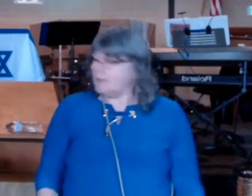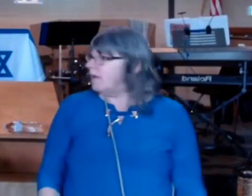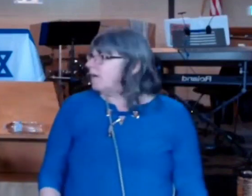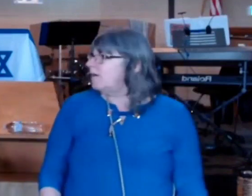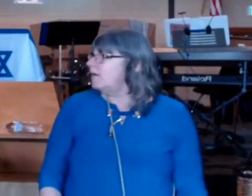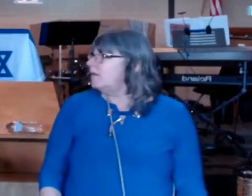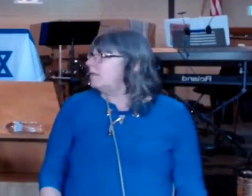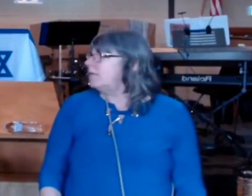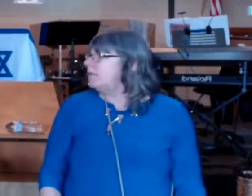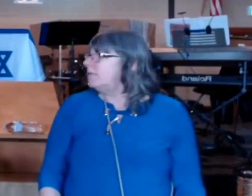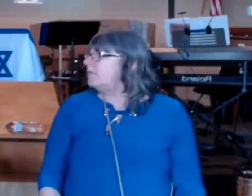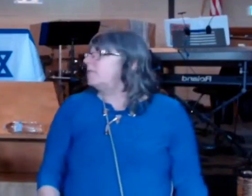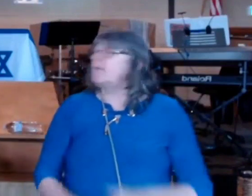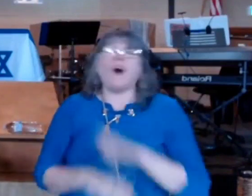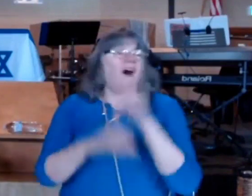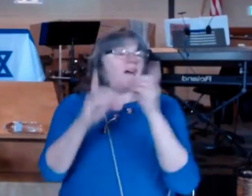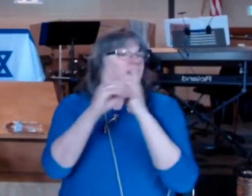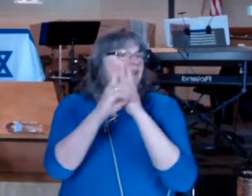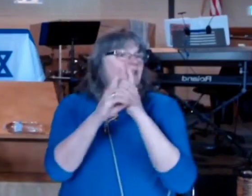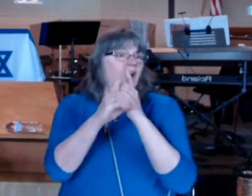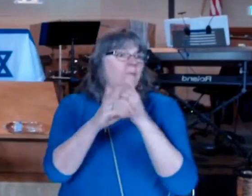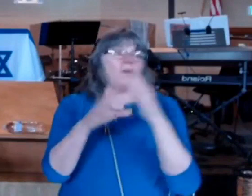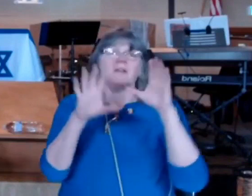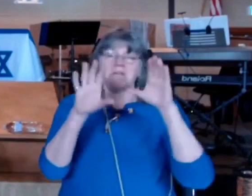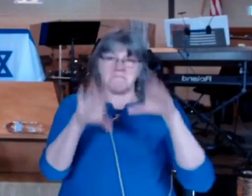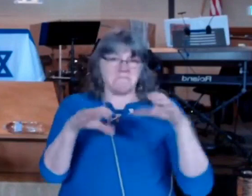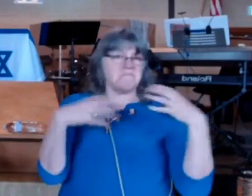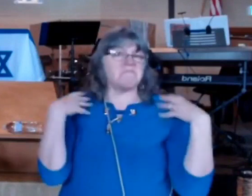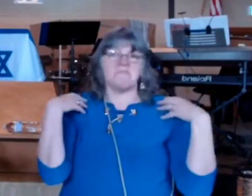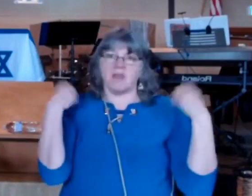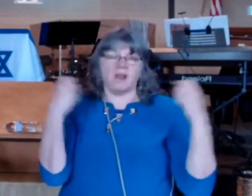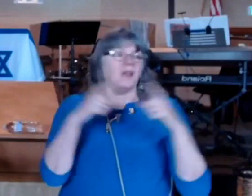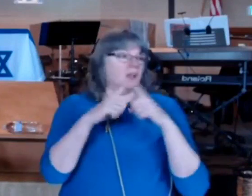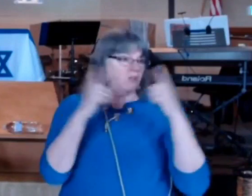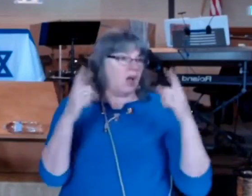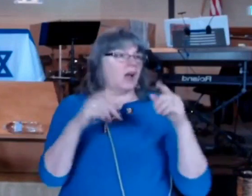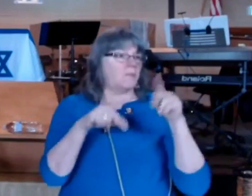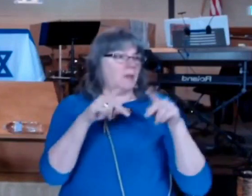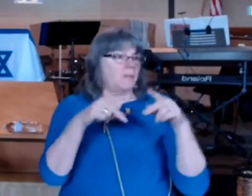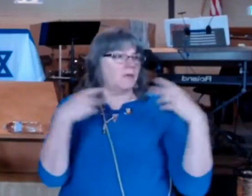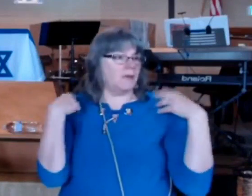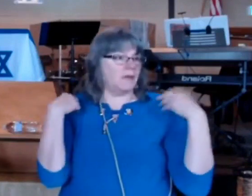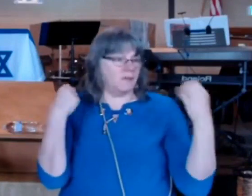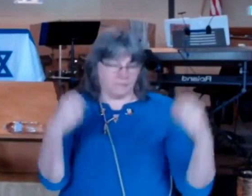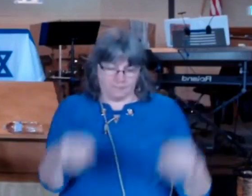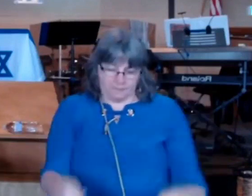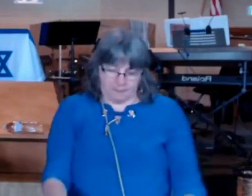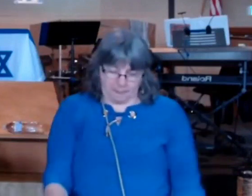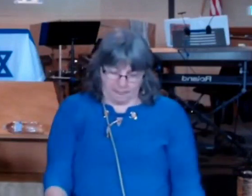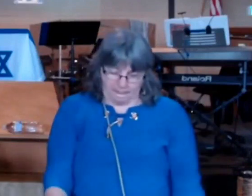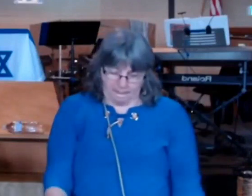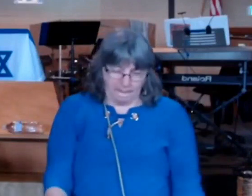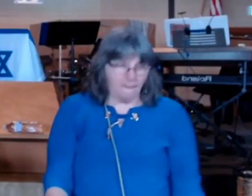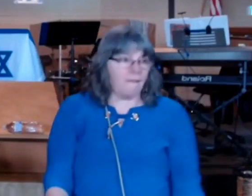not just Peter but the disciples did that stuff they were given that power from Yeshua